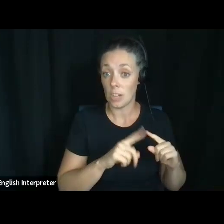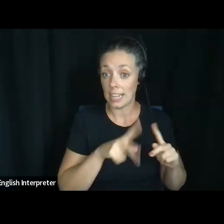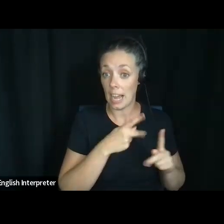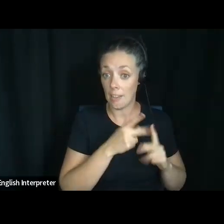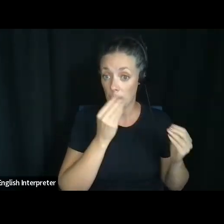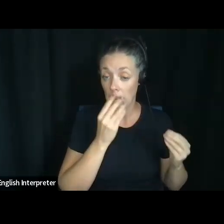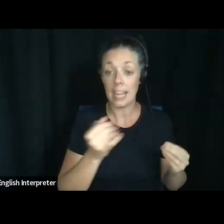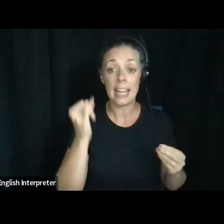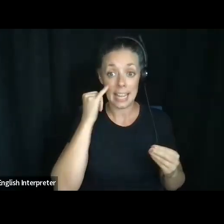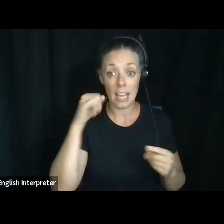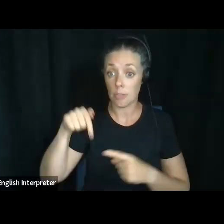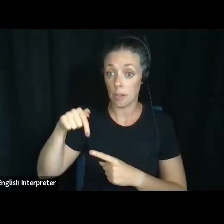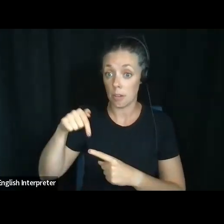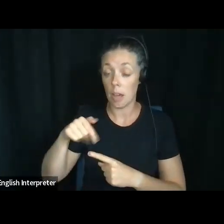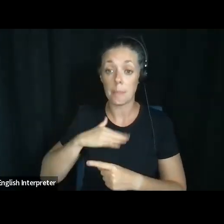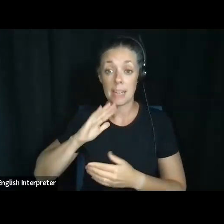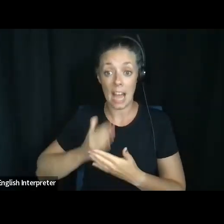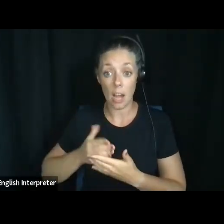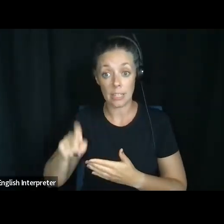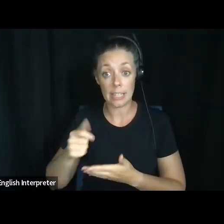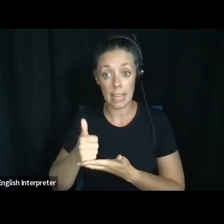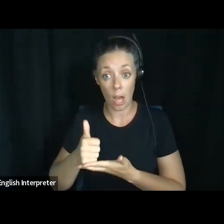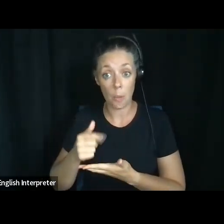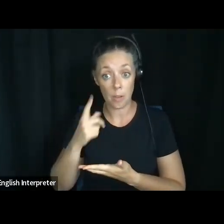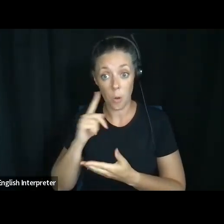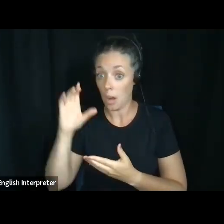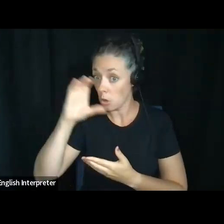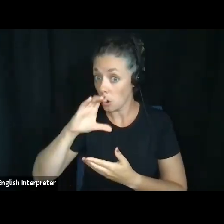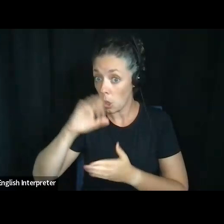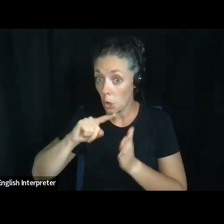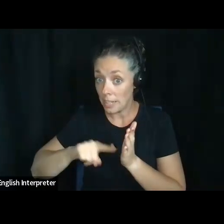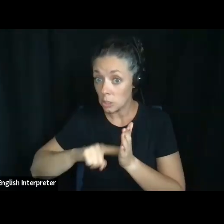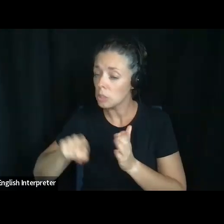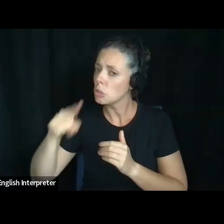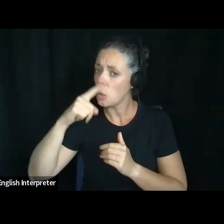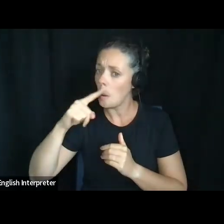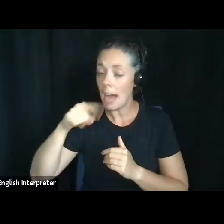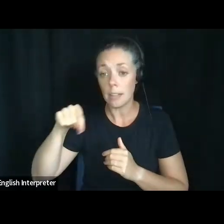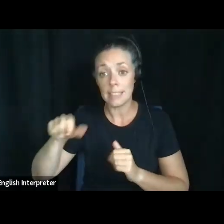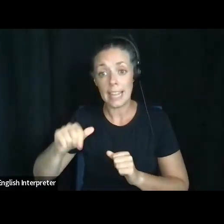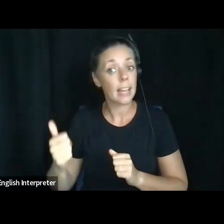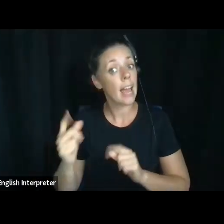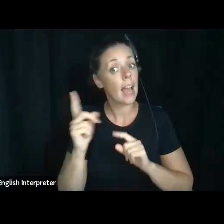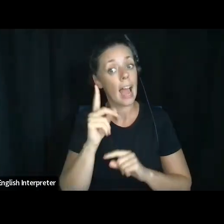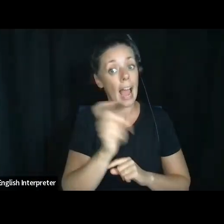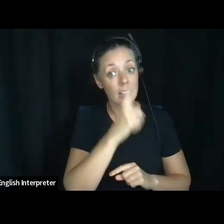making a major decision, can she turn to you and ask you to do some of that research that she's not able to do great, Susan,